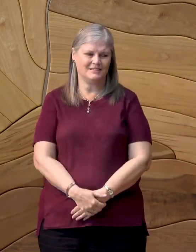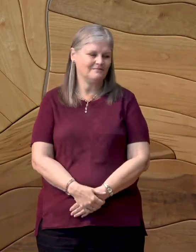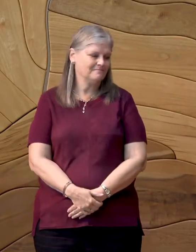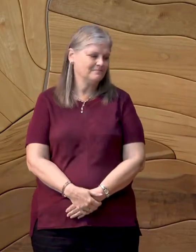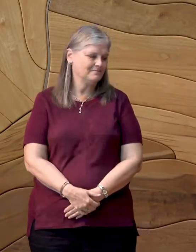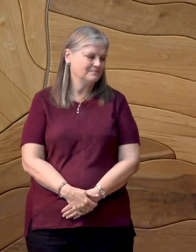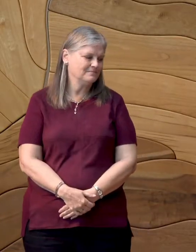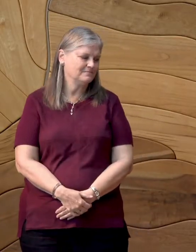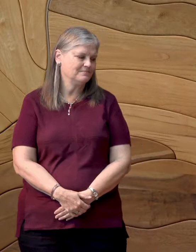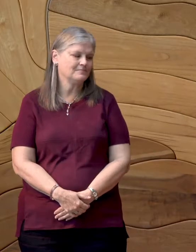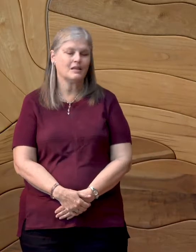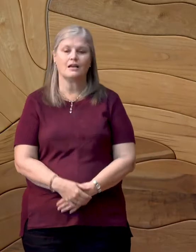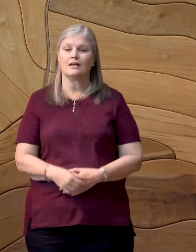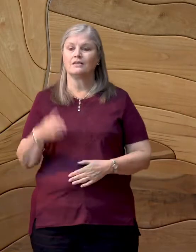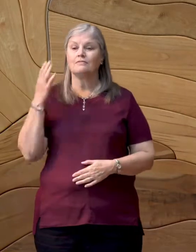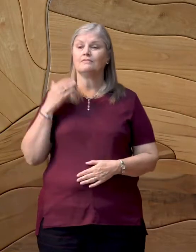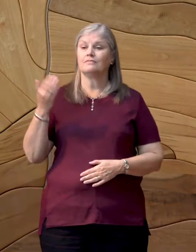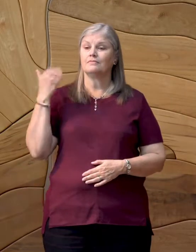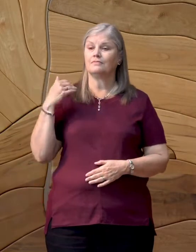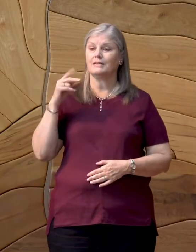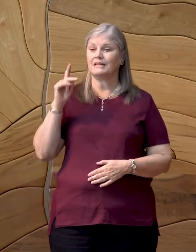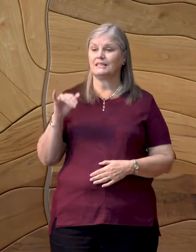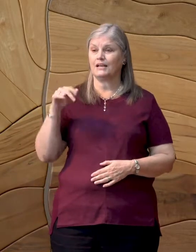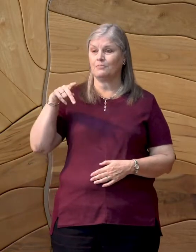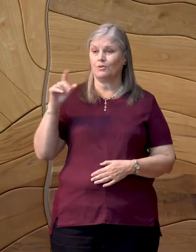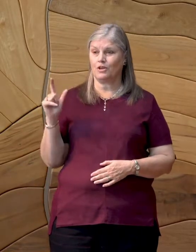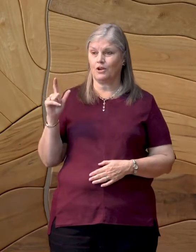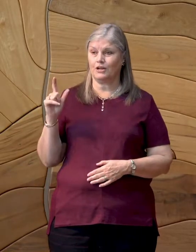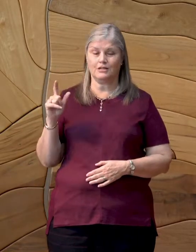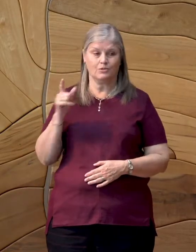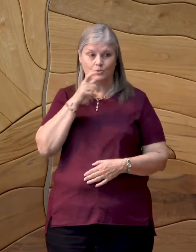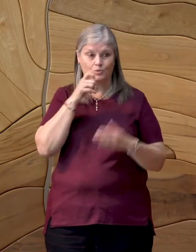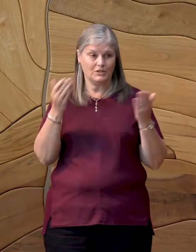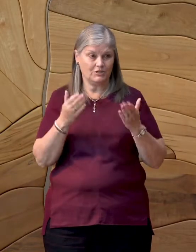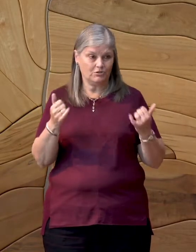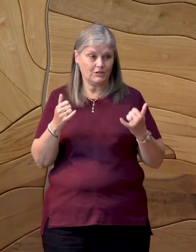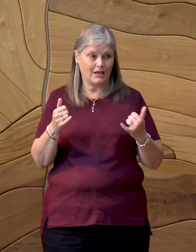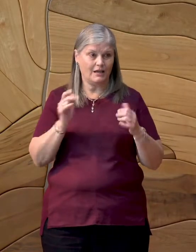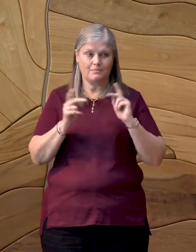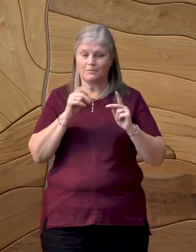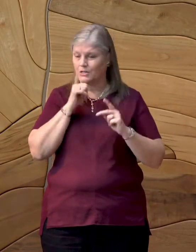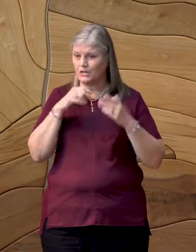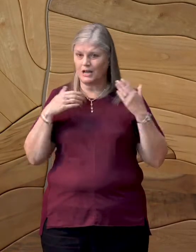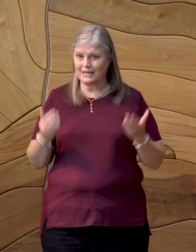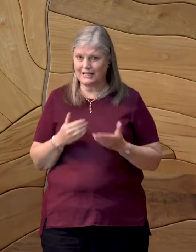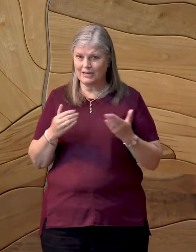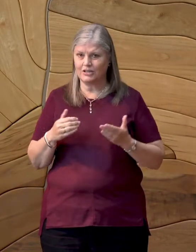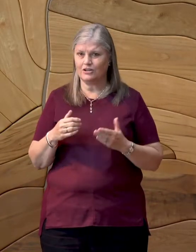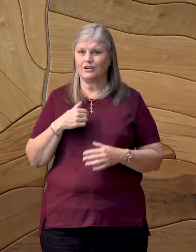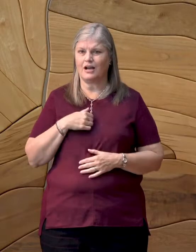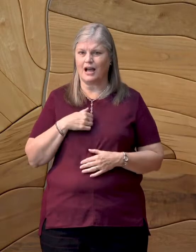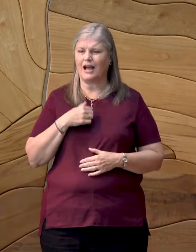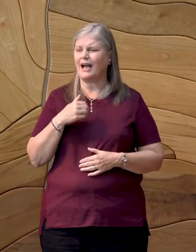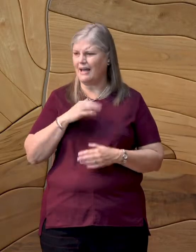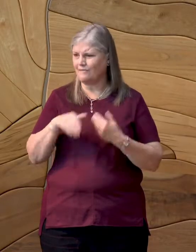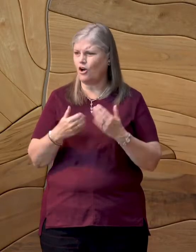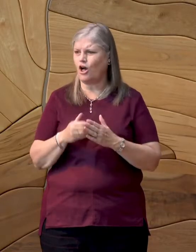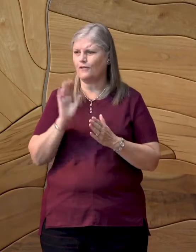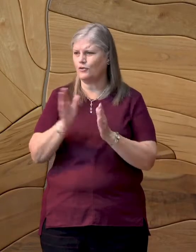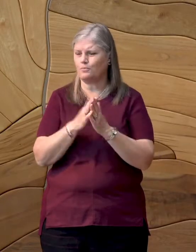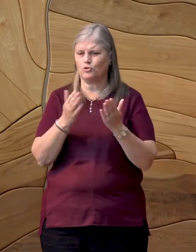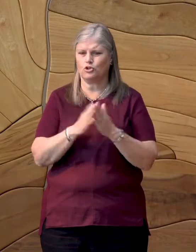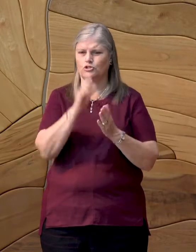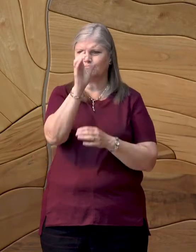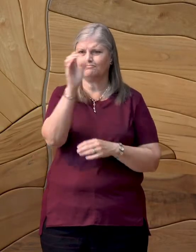And to the previous Kentucky Poets Laureate, those here today and those absent, I have all of your books on my